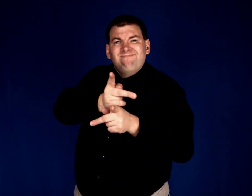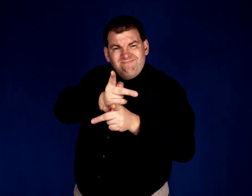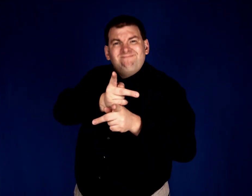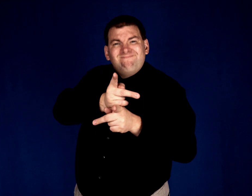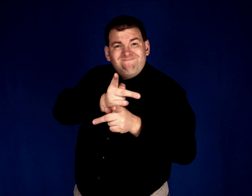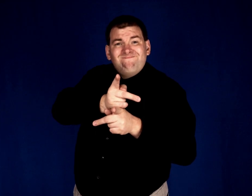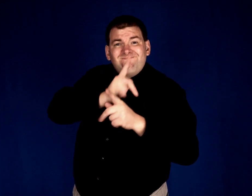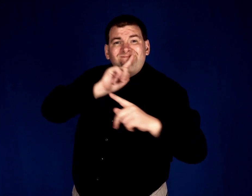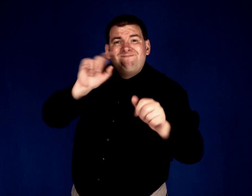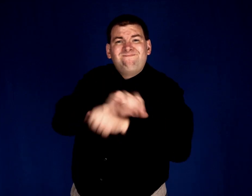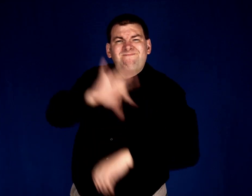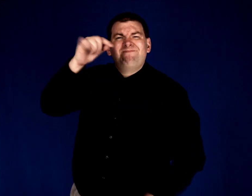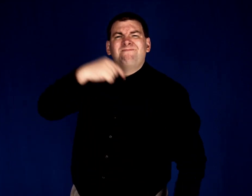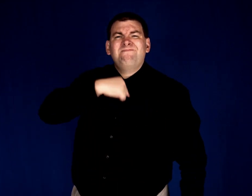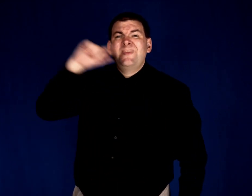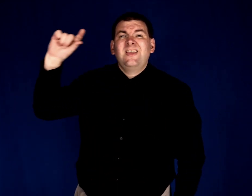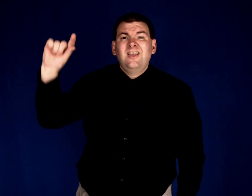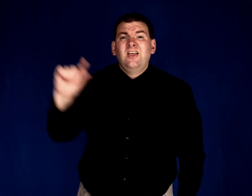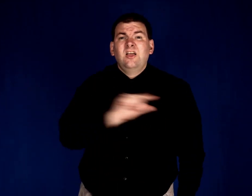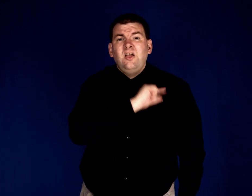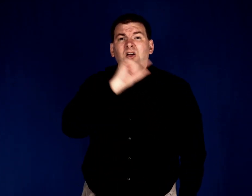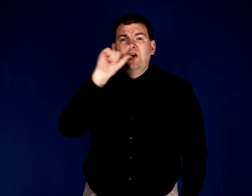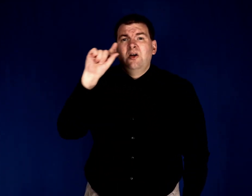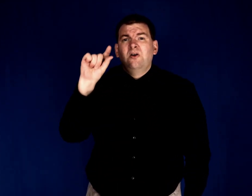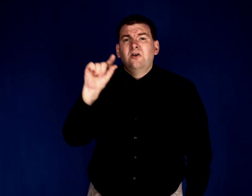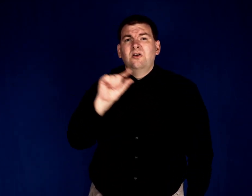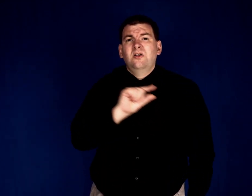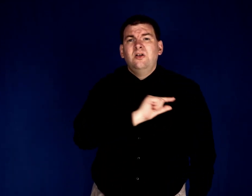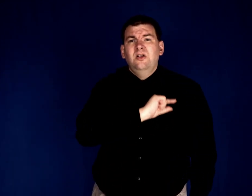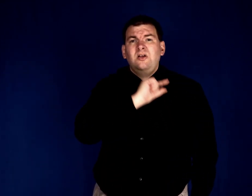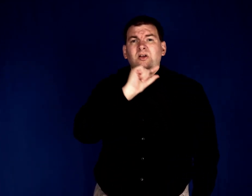He found me guilty.